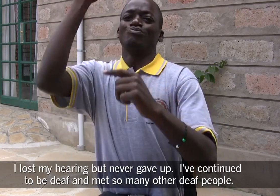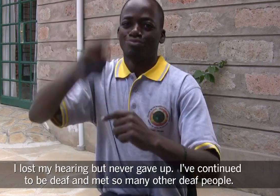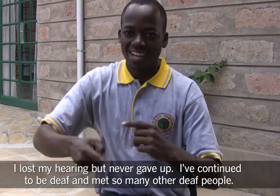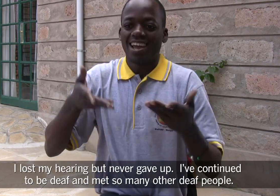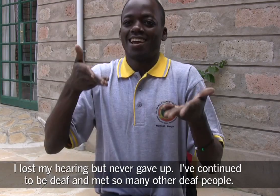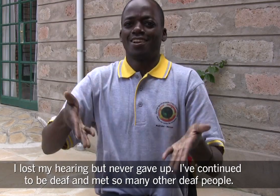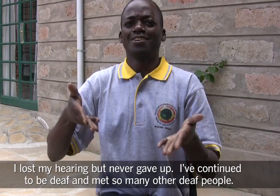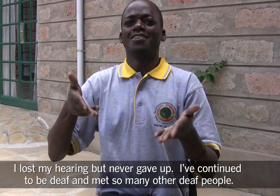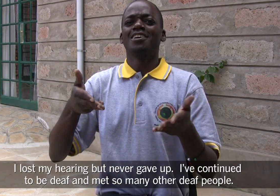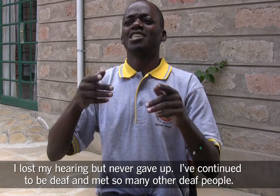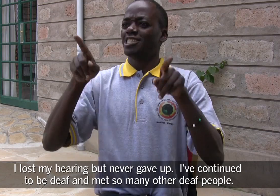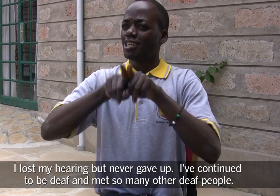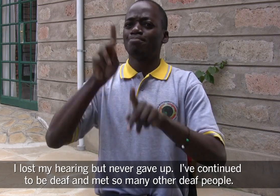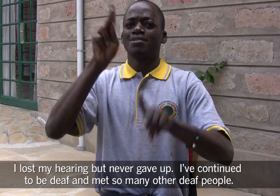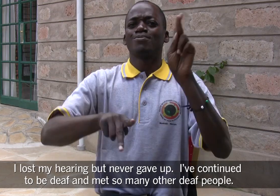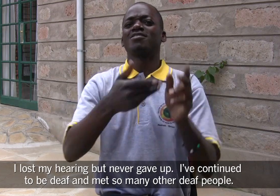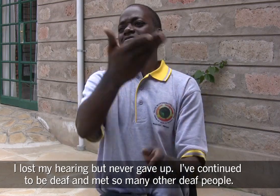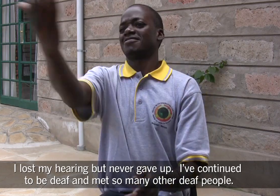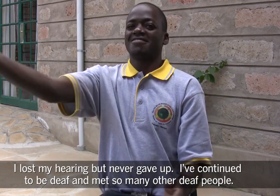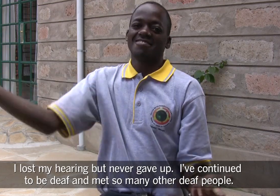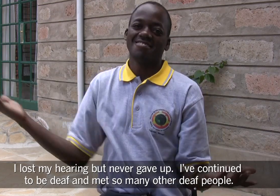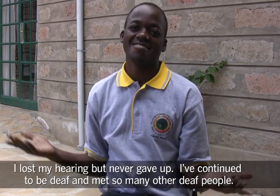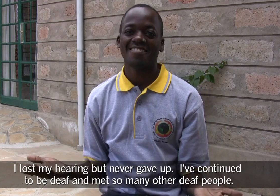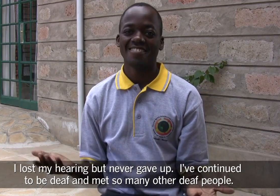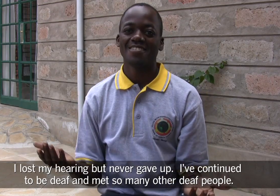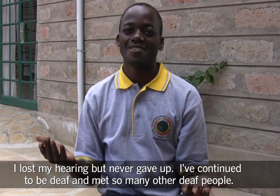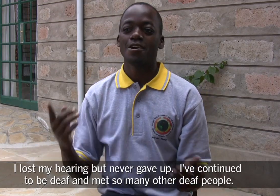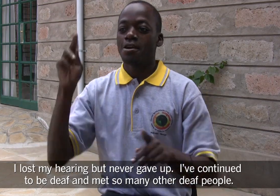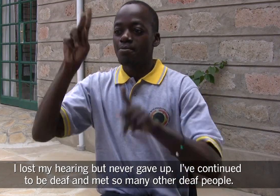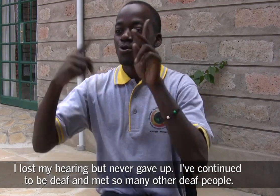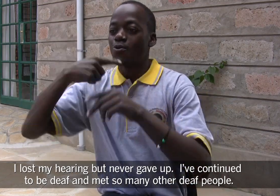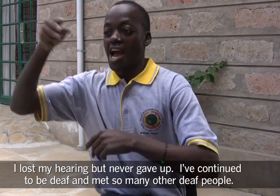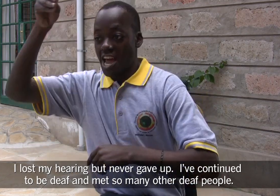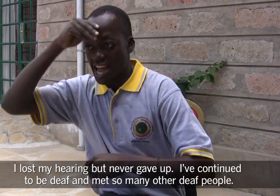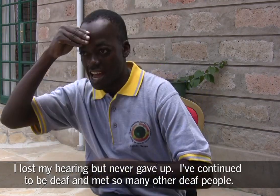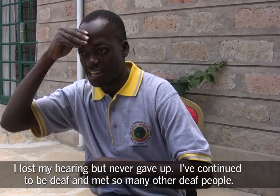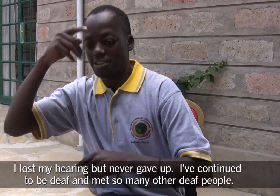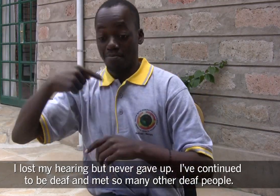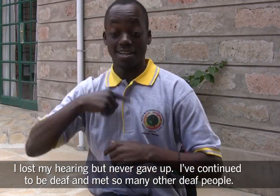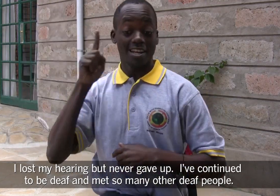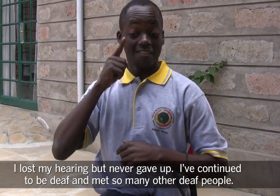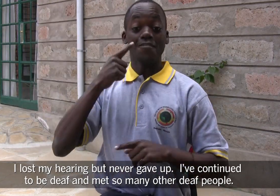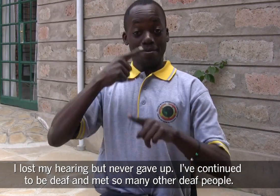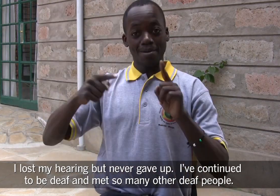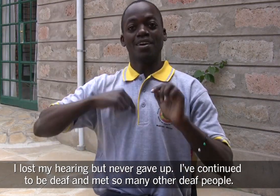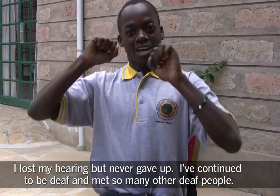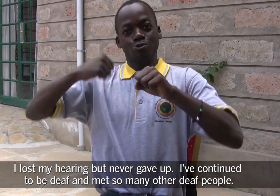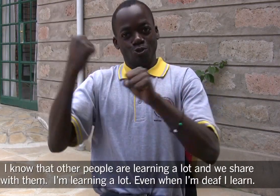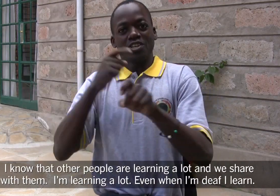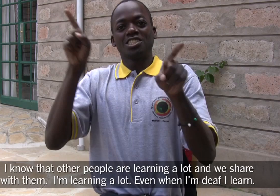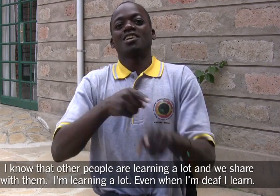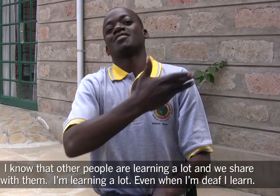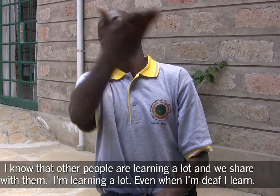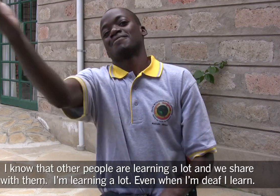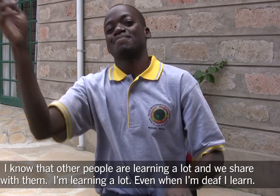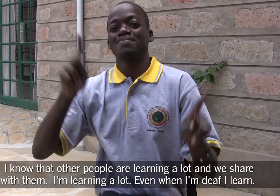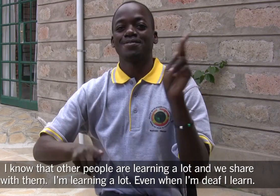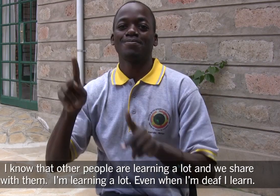hearing but I never gave up. I've continued to be deaf and I've met so many other deaf people. I know that other people are